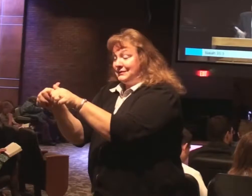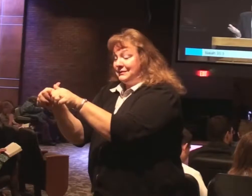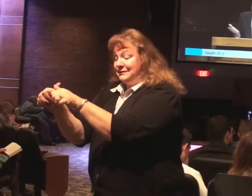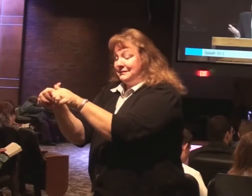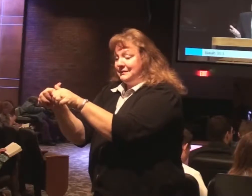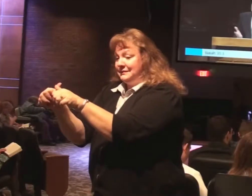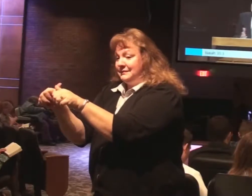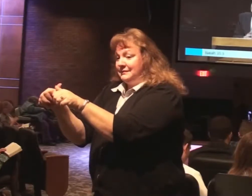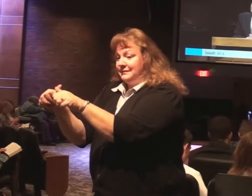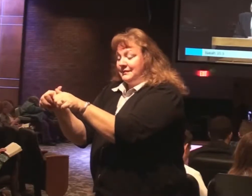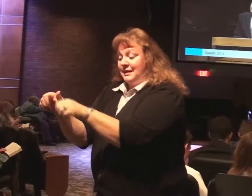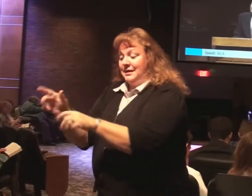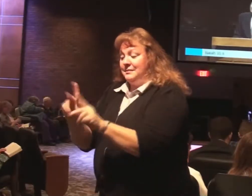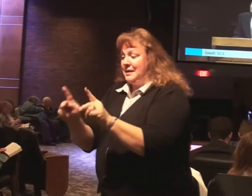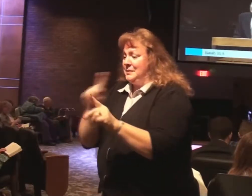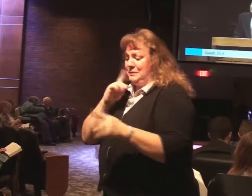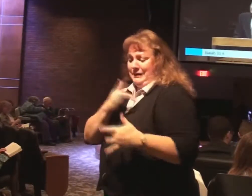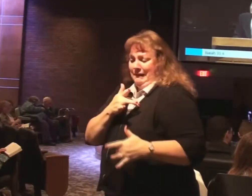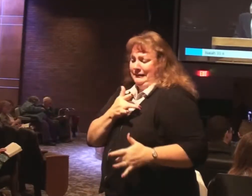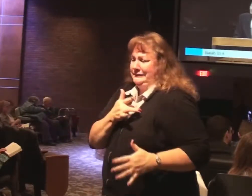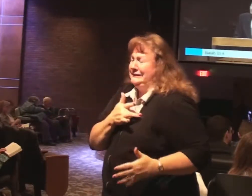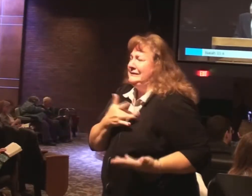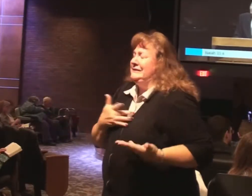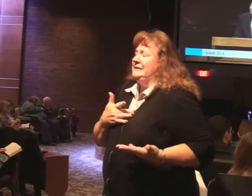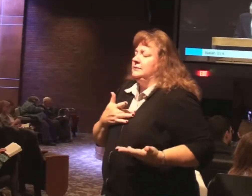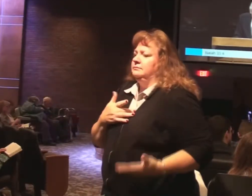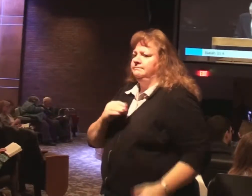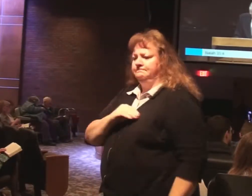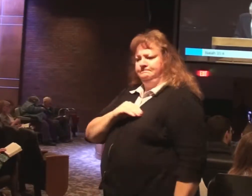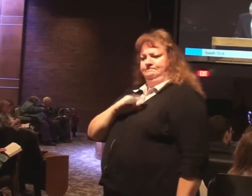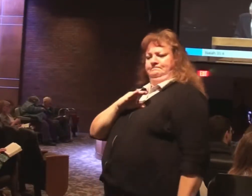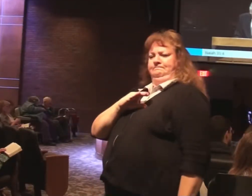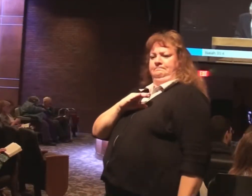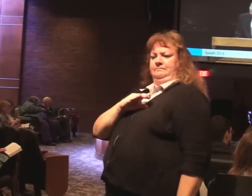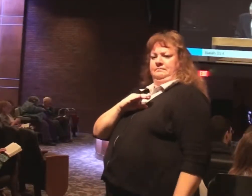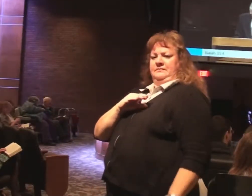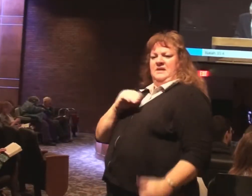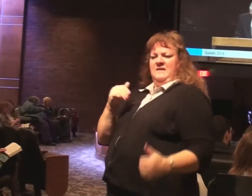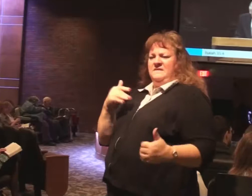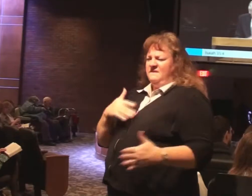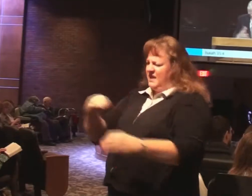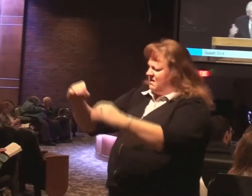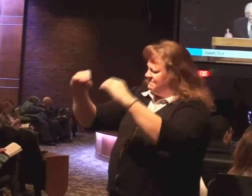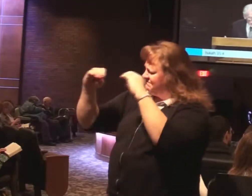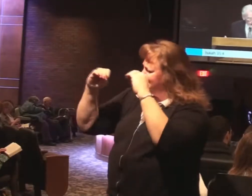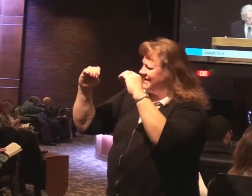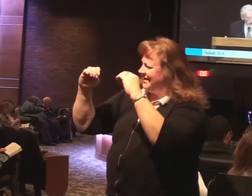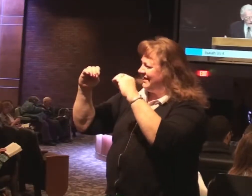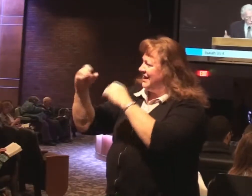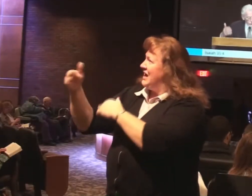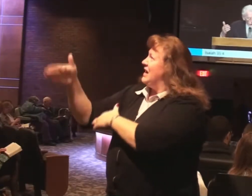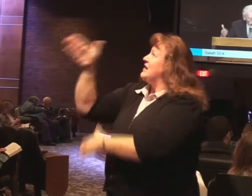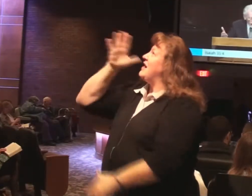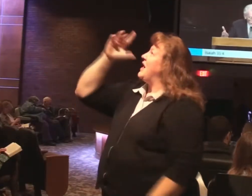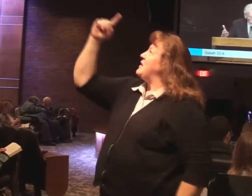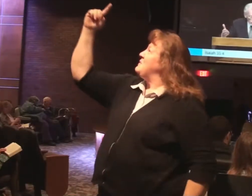Say to those with anxious heart. Take courage. Fear not. God will come. He will save you.